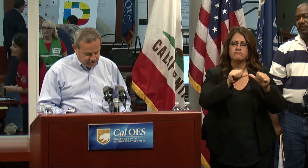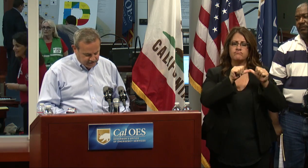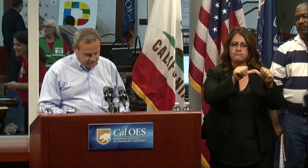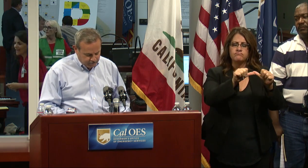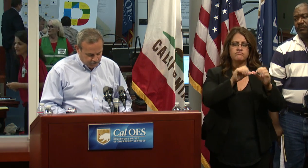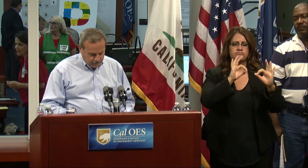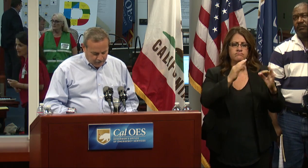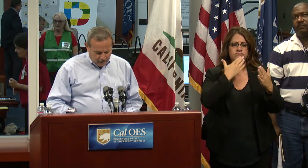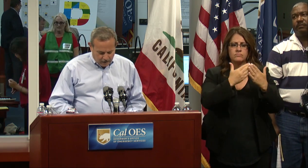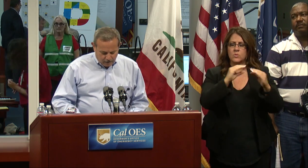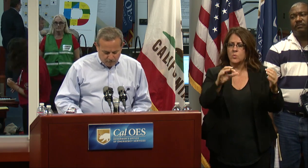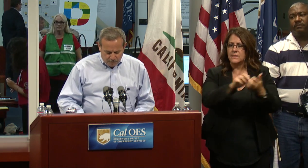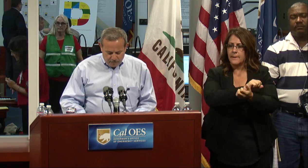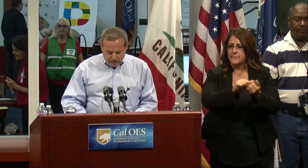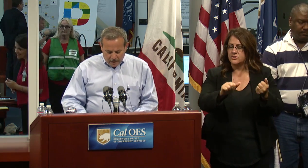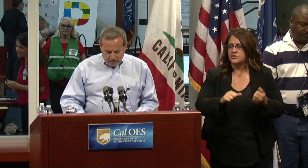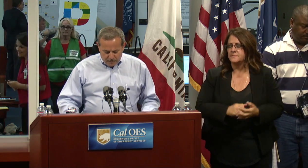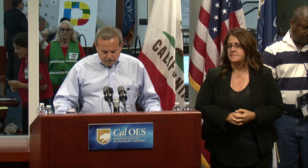to the bridges.